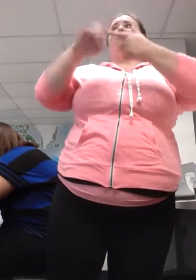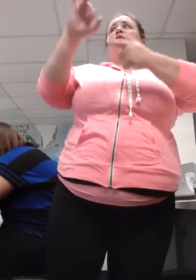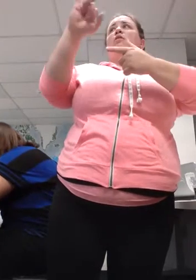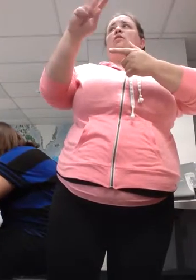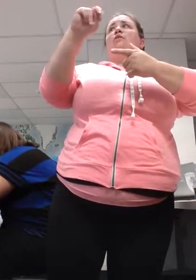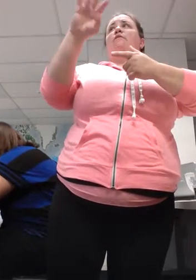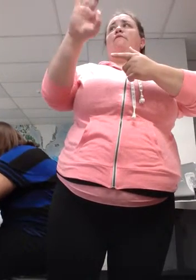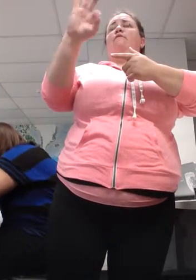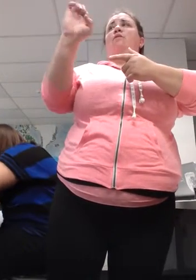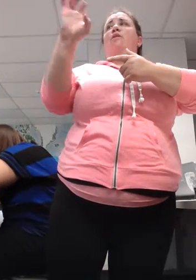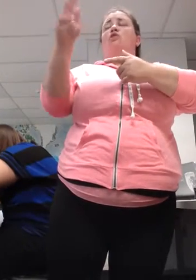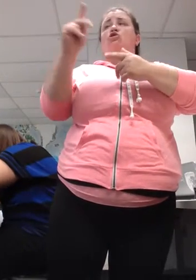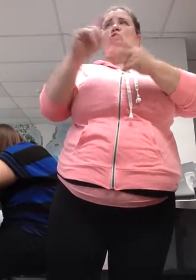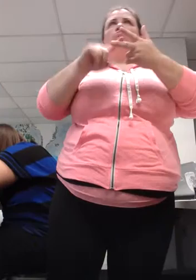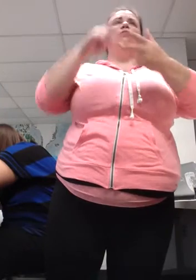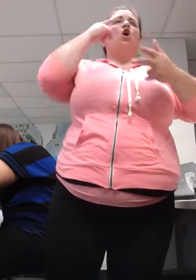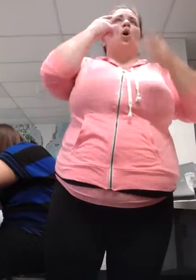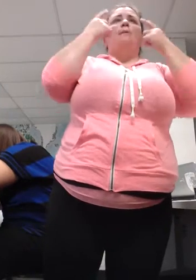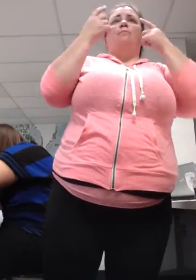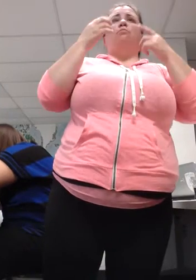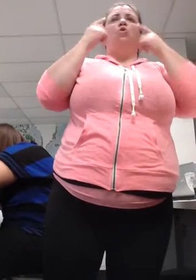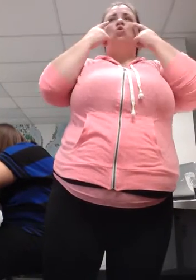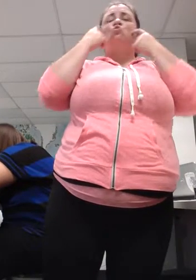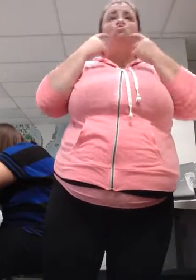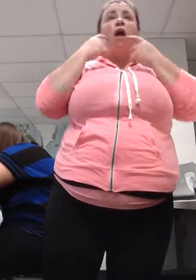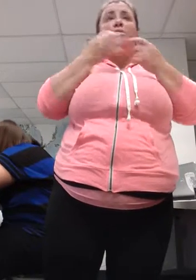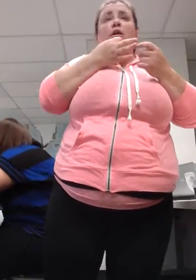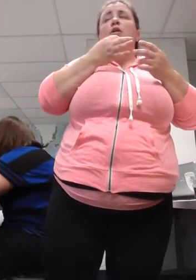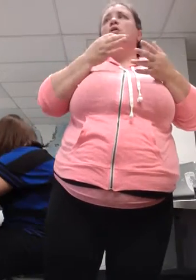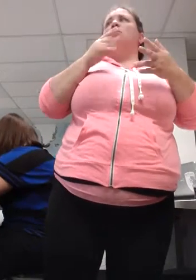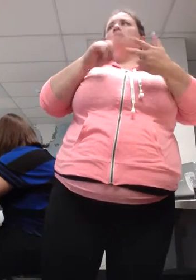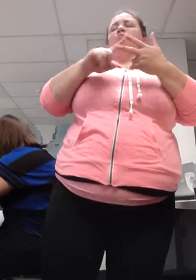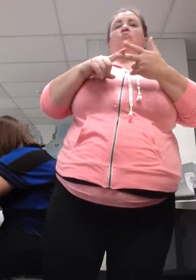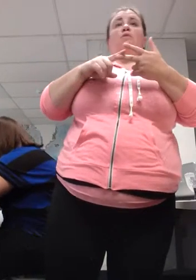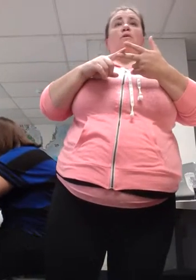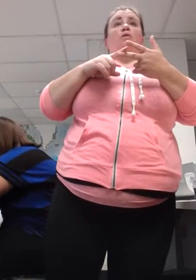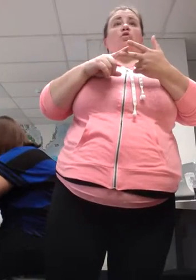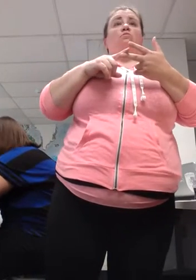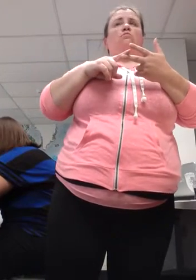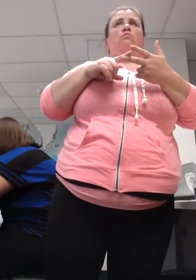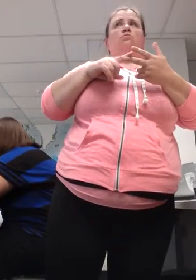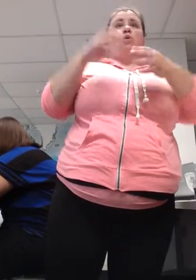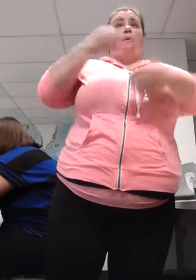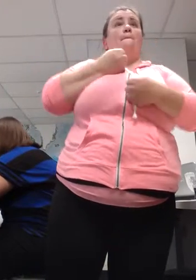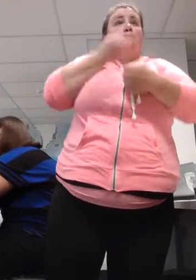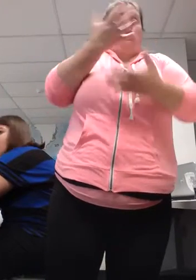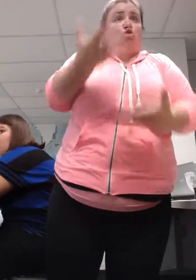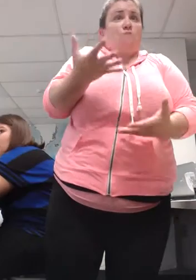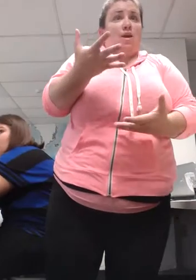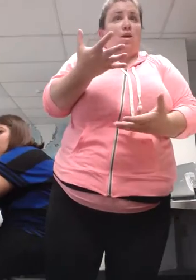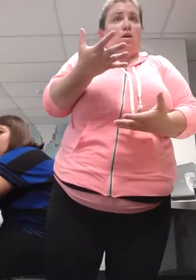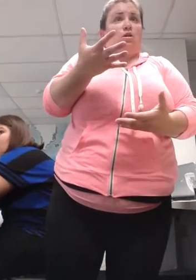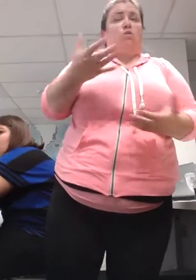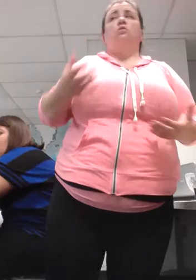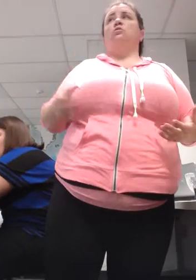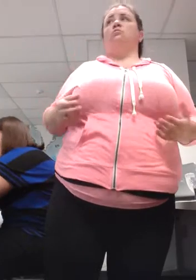all of that affective development must be transferred into your interpretation. Okay?